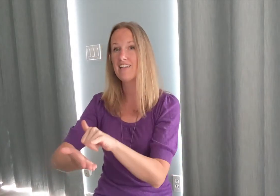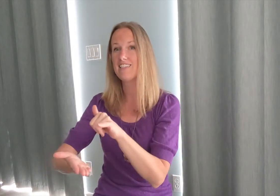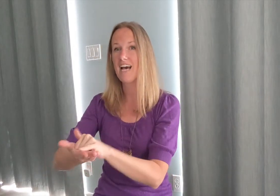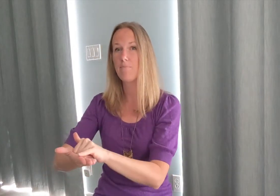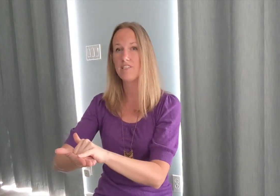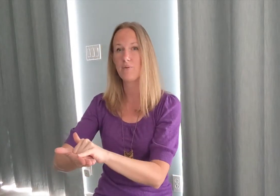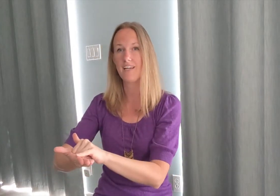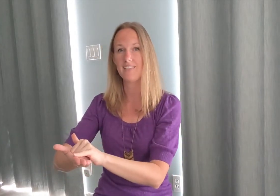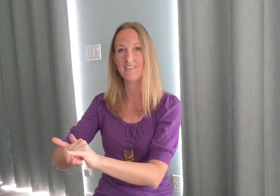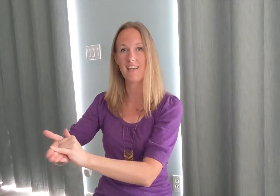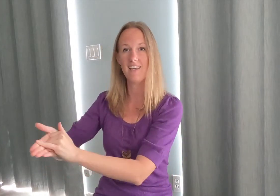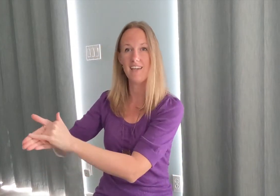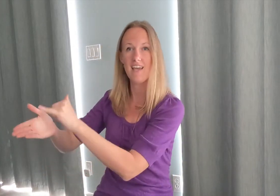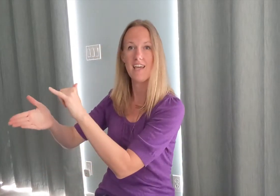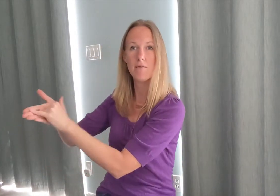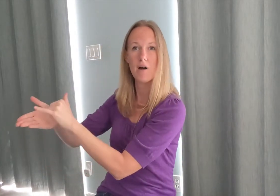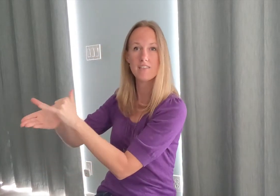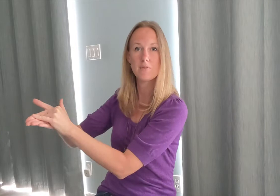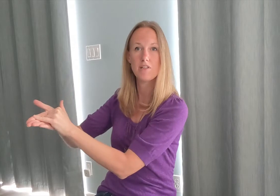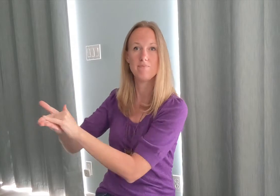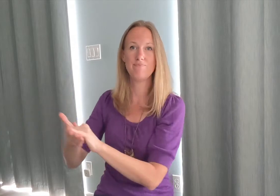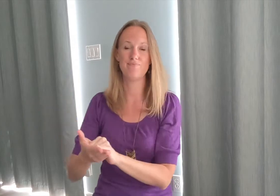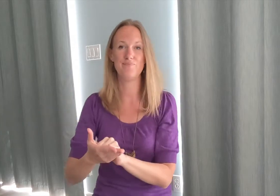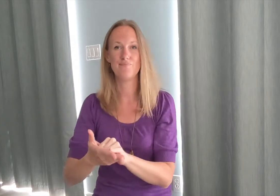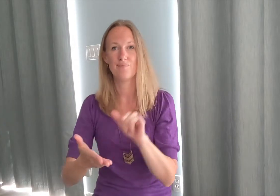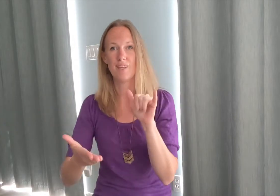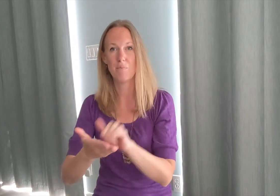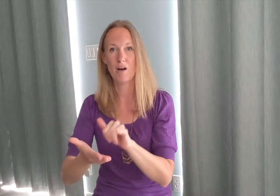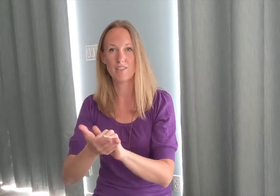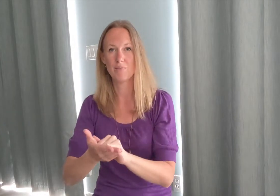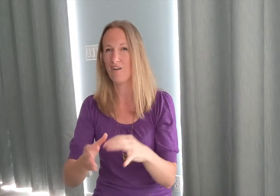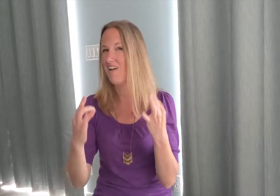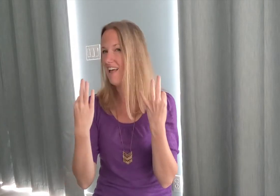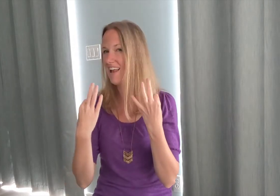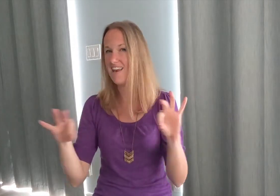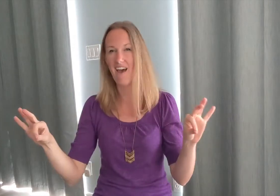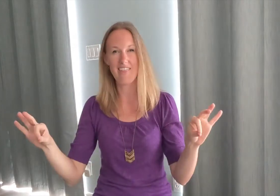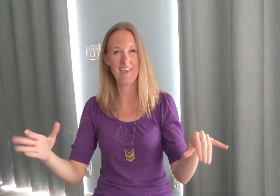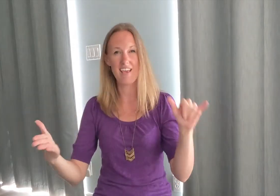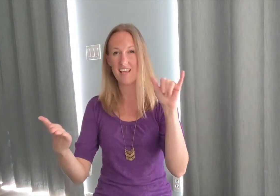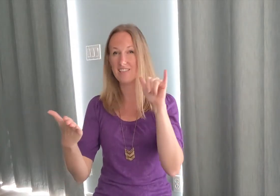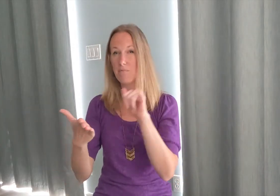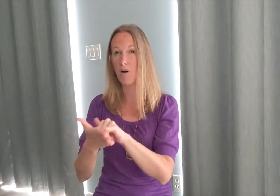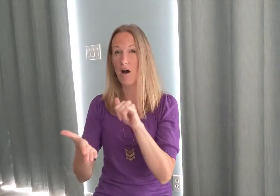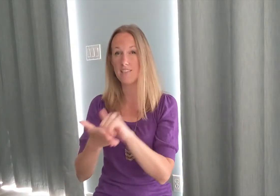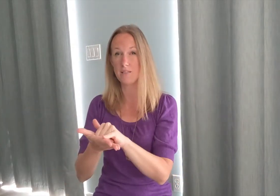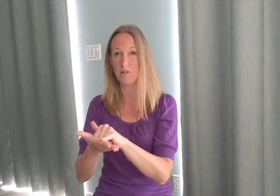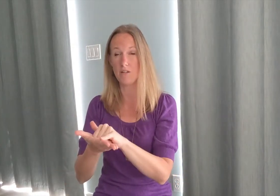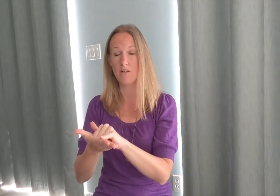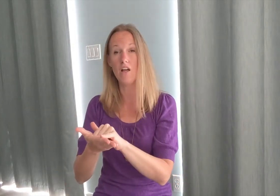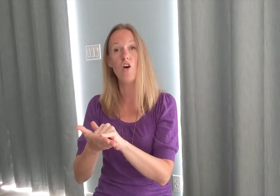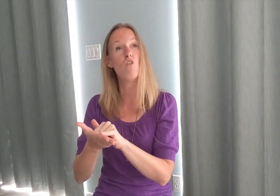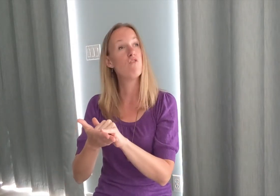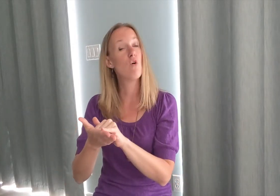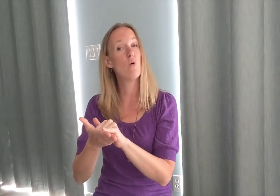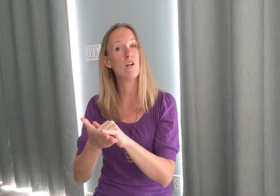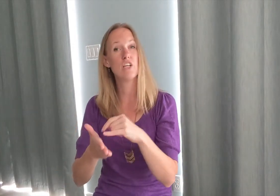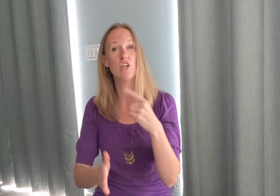going to tap it twice okay impossible impossible nothing is impossible for you